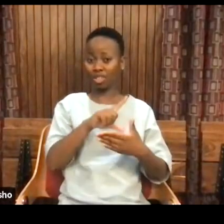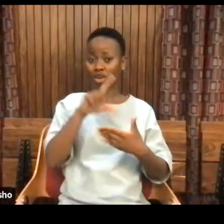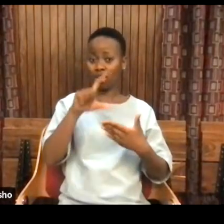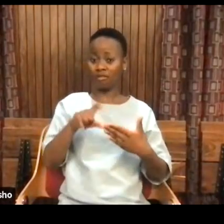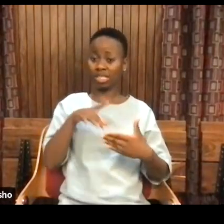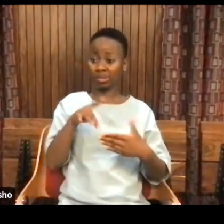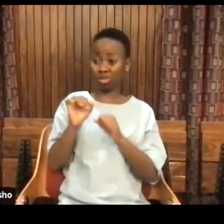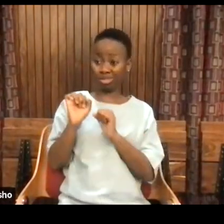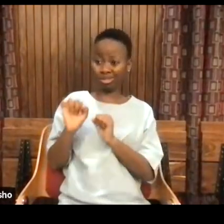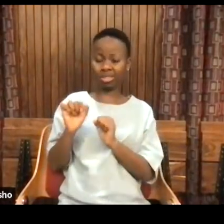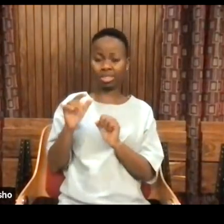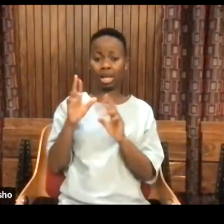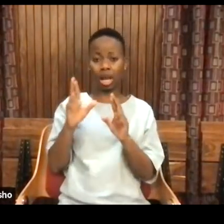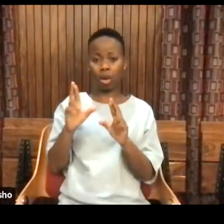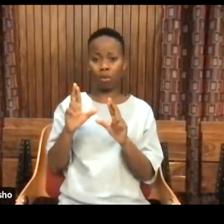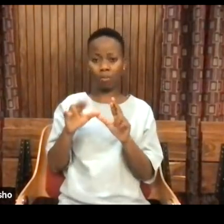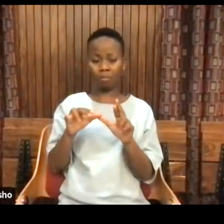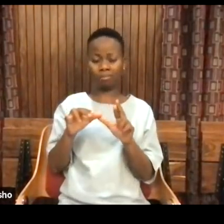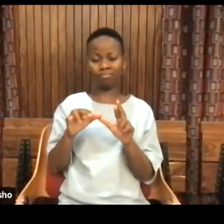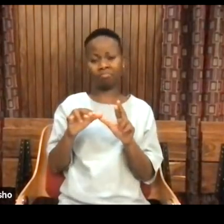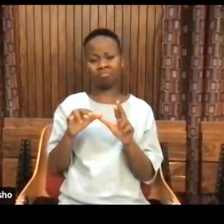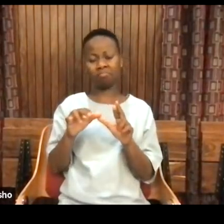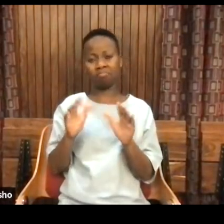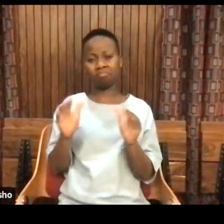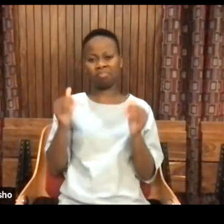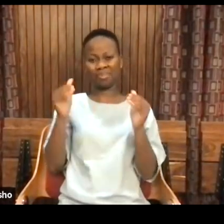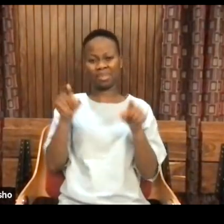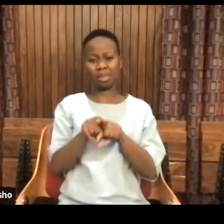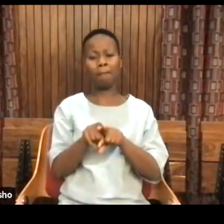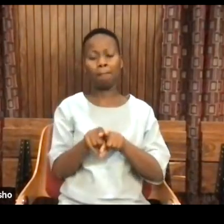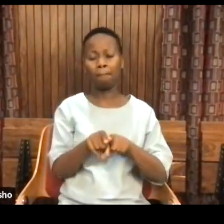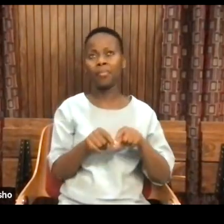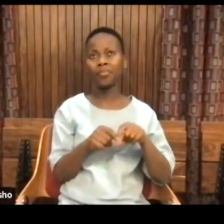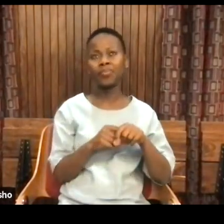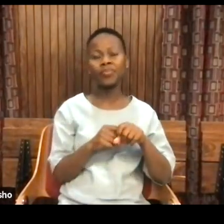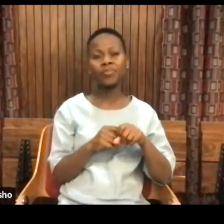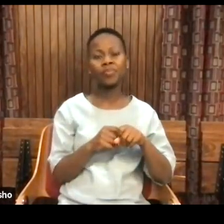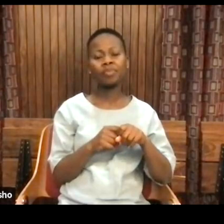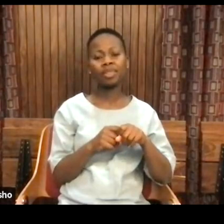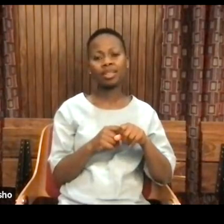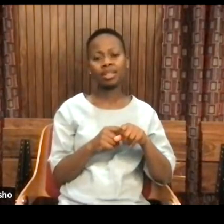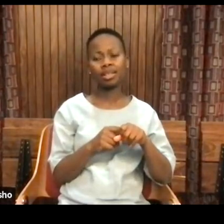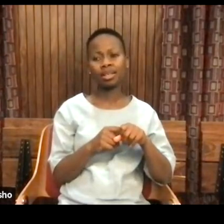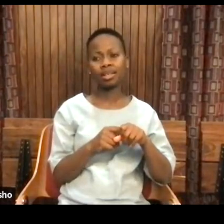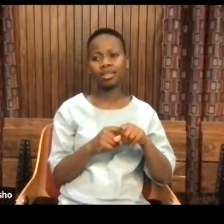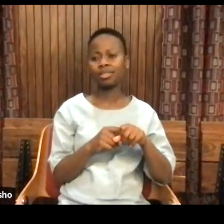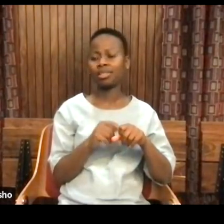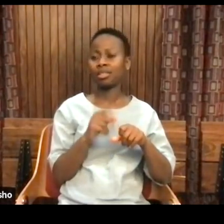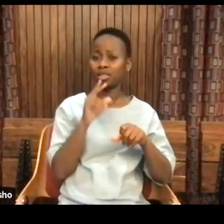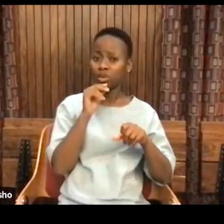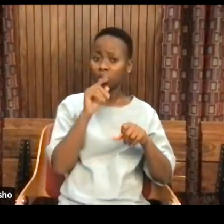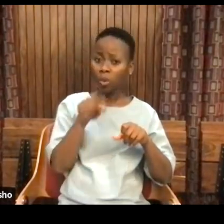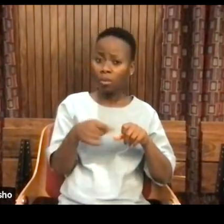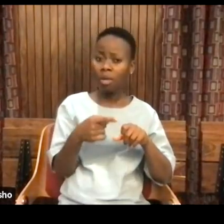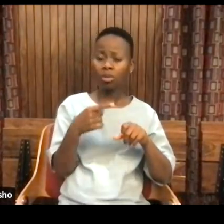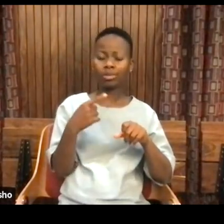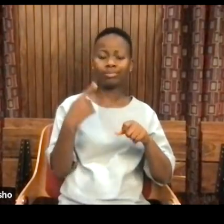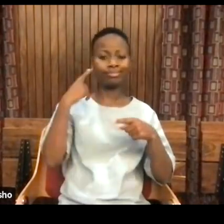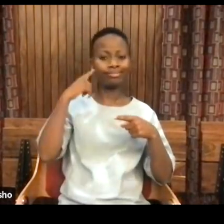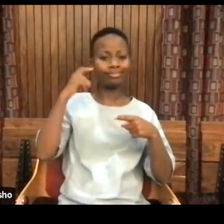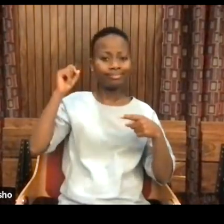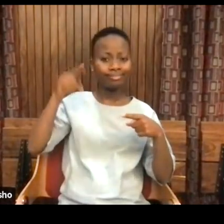in which we, you know, talk about ignorance